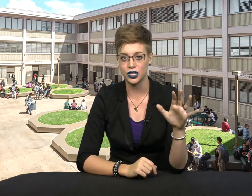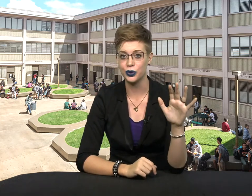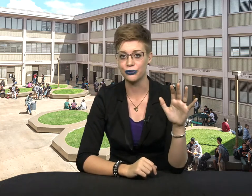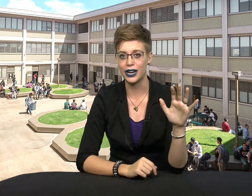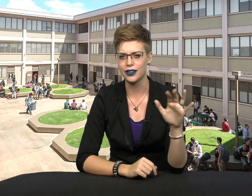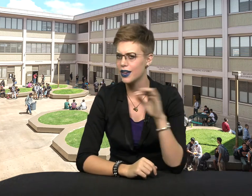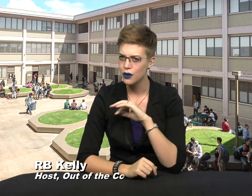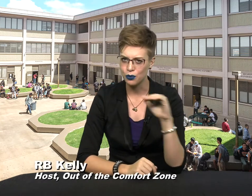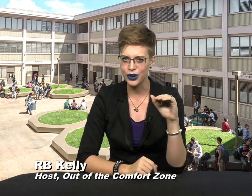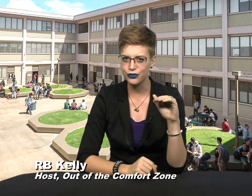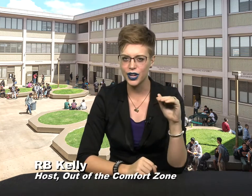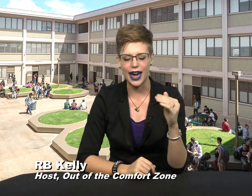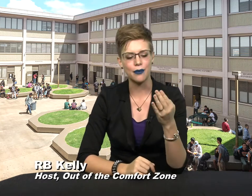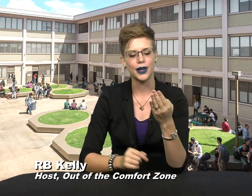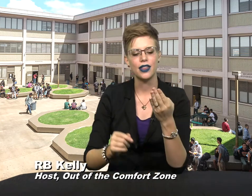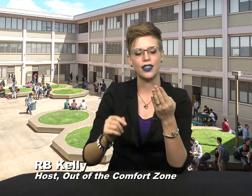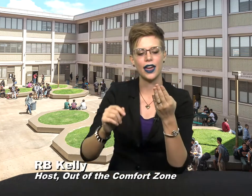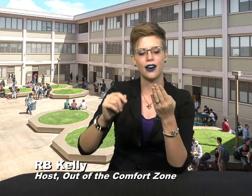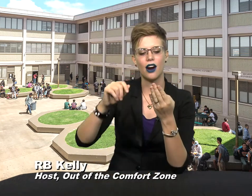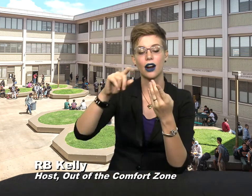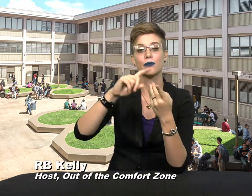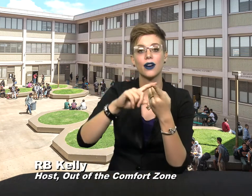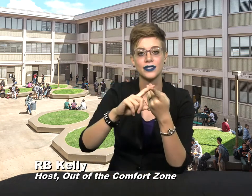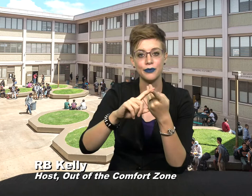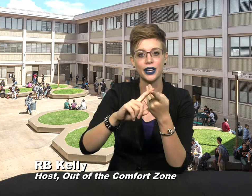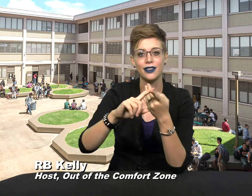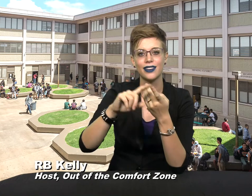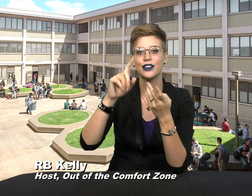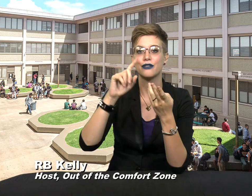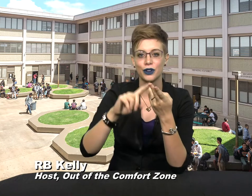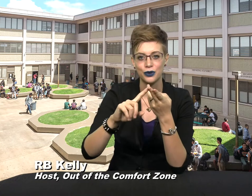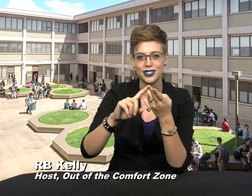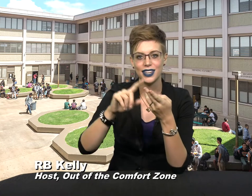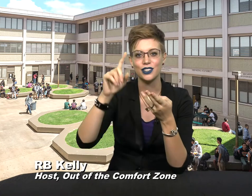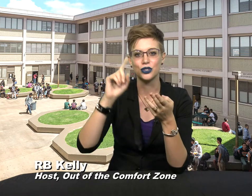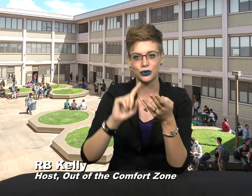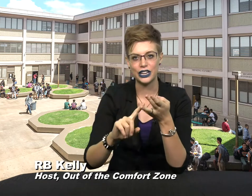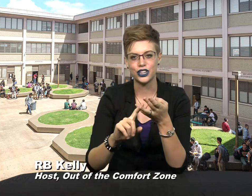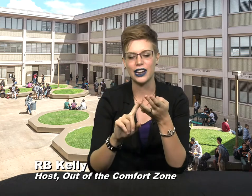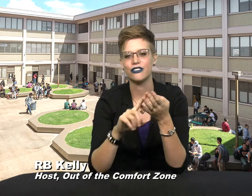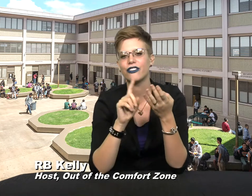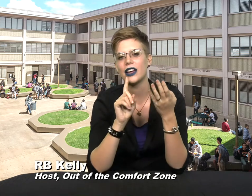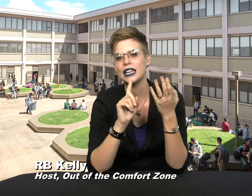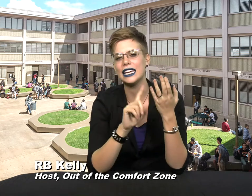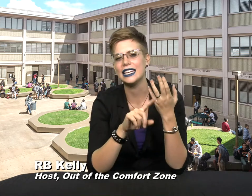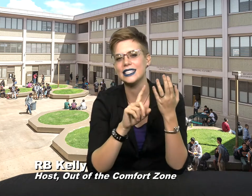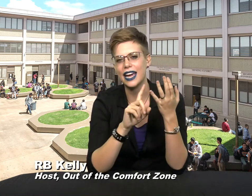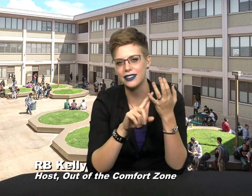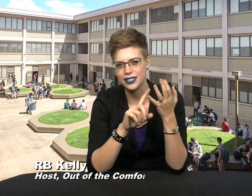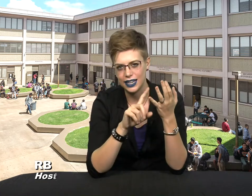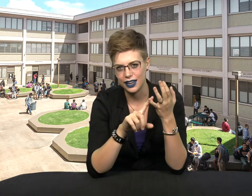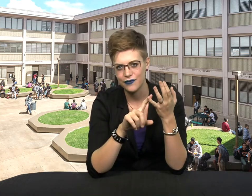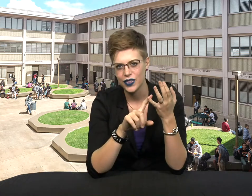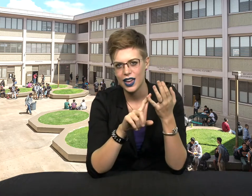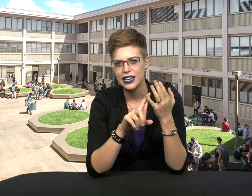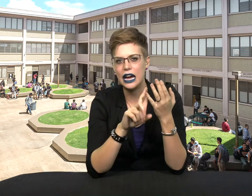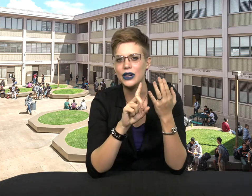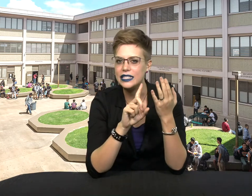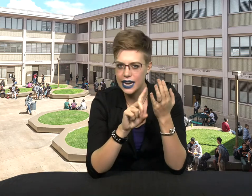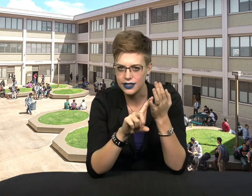a friend. Brief recap. They are proximity, frequency, duration, and finally intensity. Now intensity